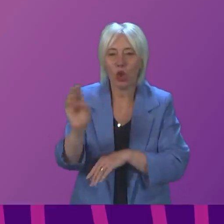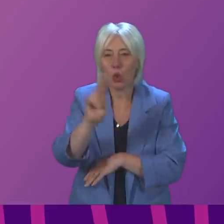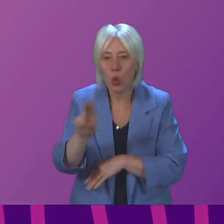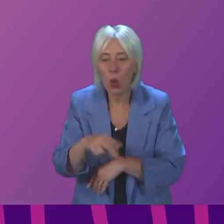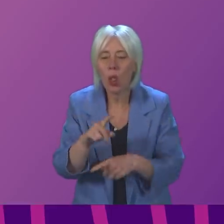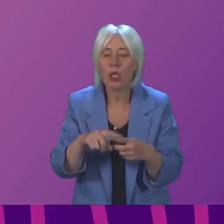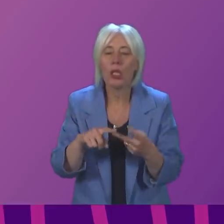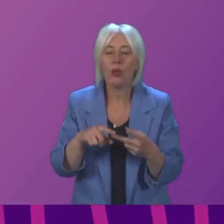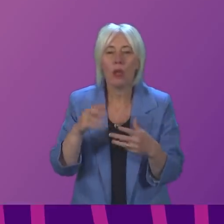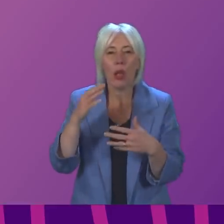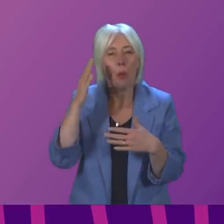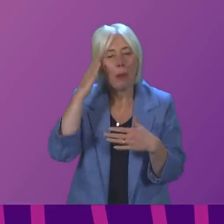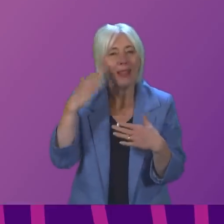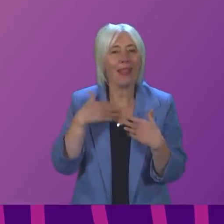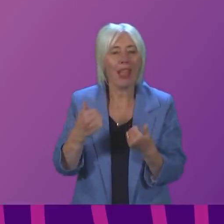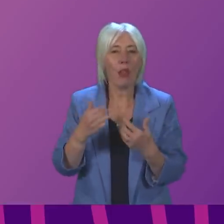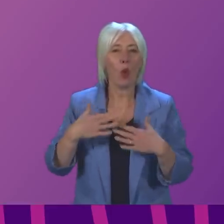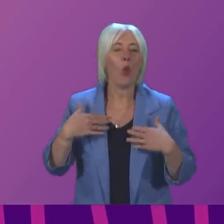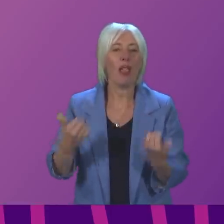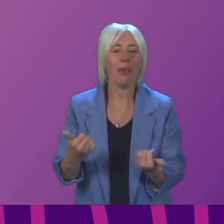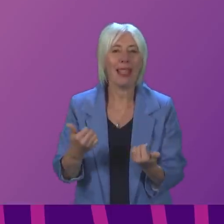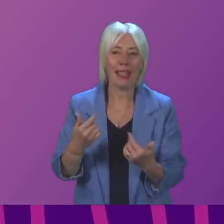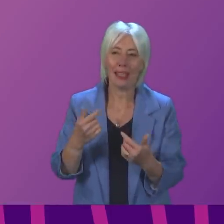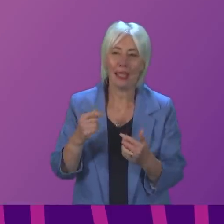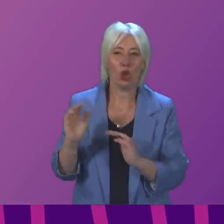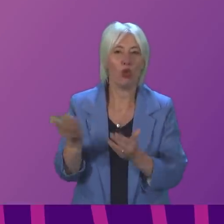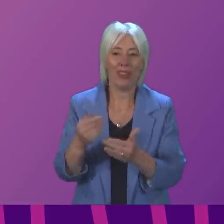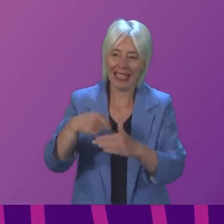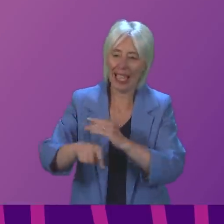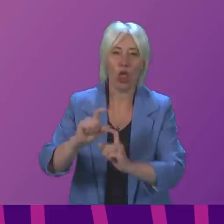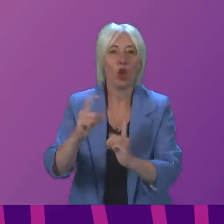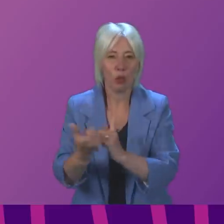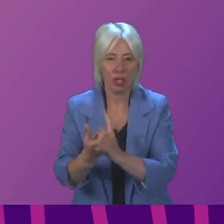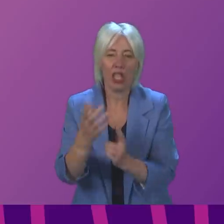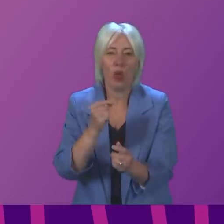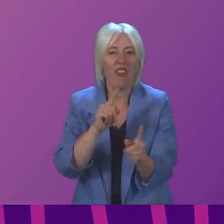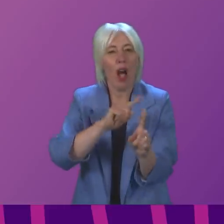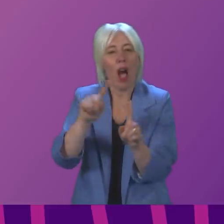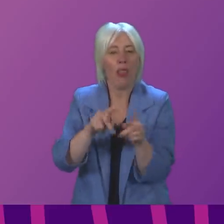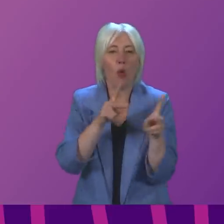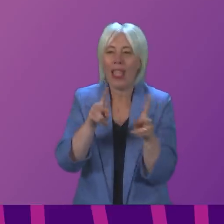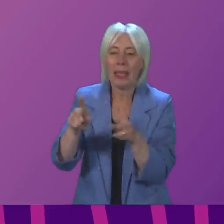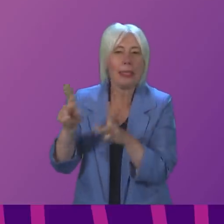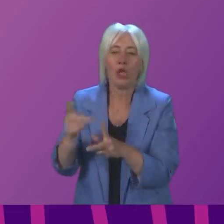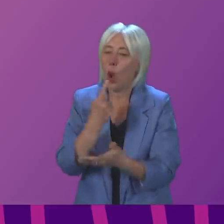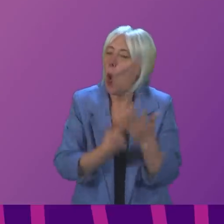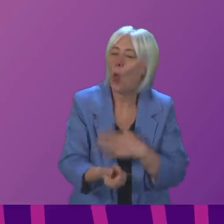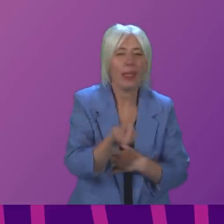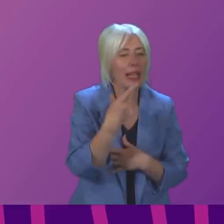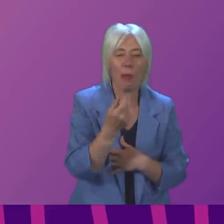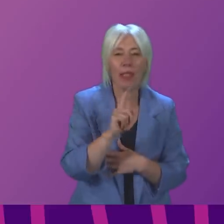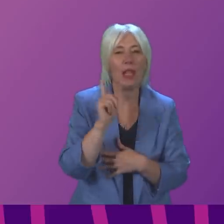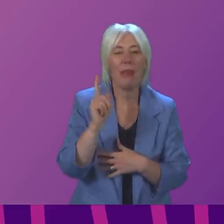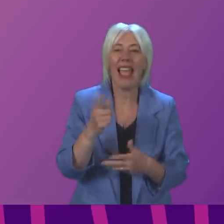mental health and wellbeing services, in communities, so that there are alternatives. And where somebody is prescribed anti-depressants,